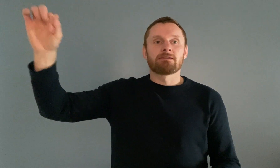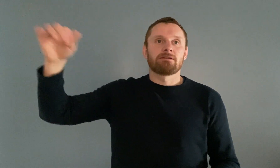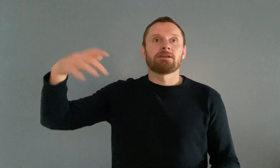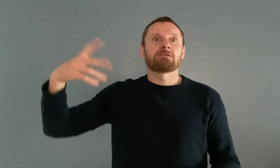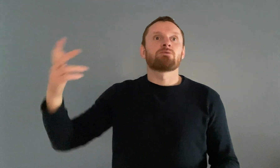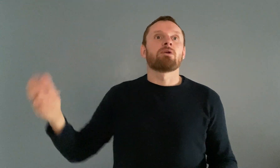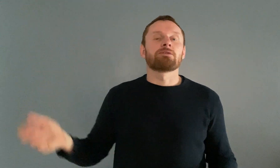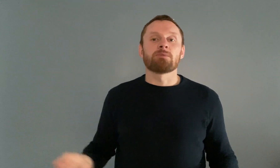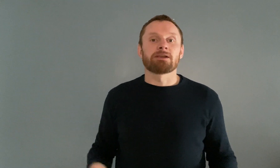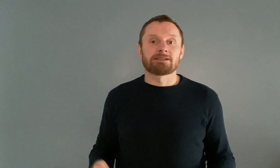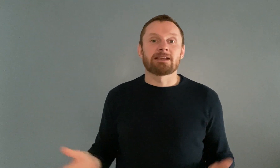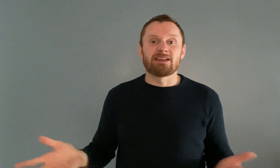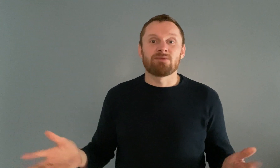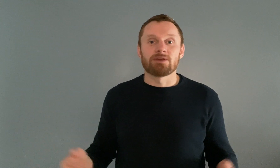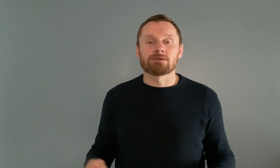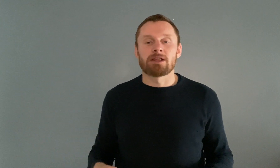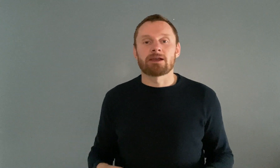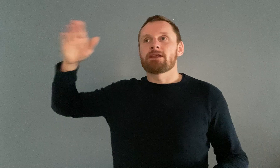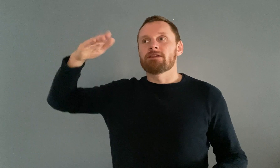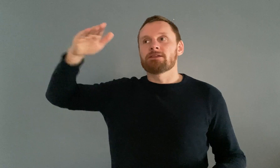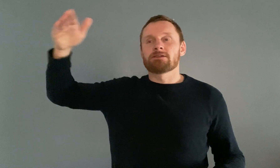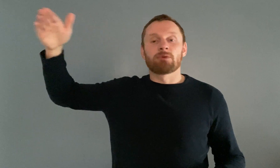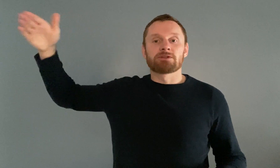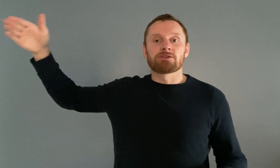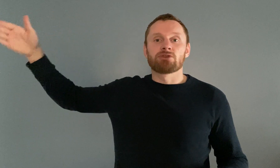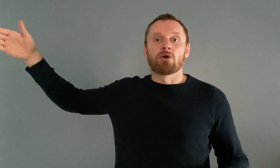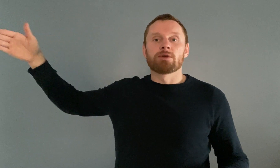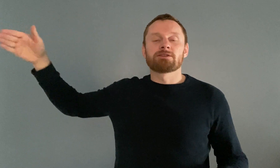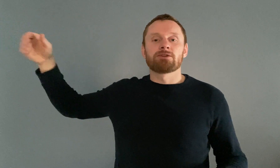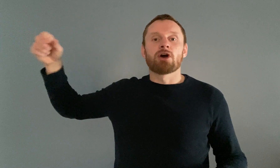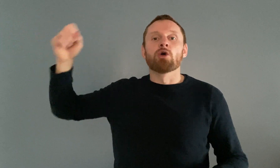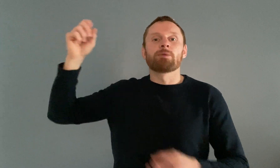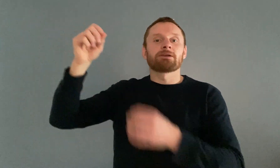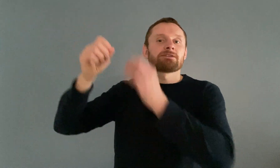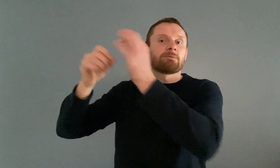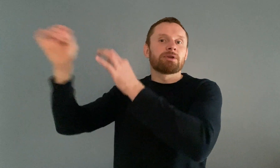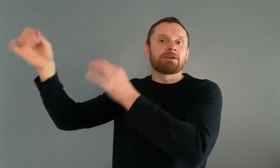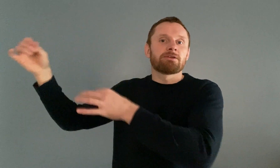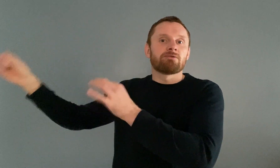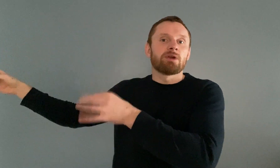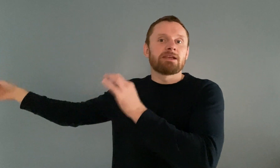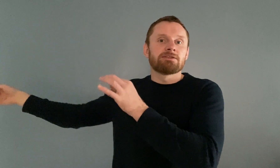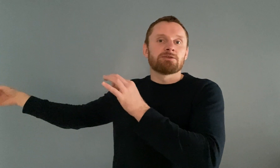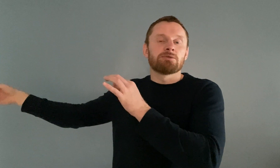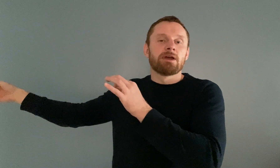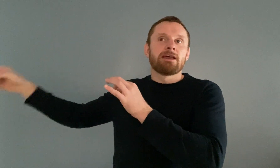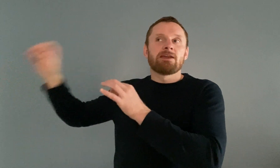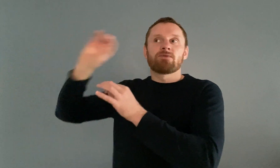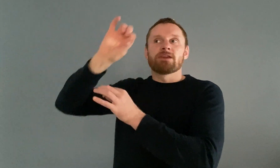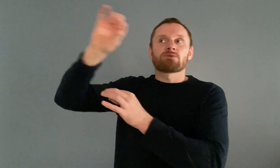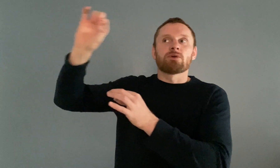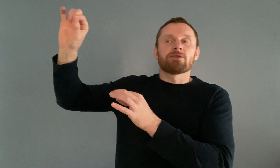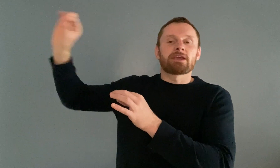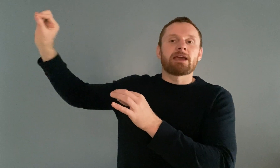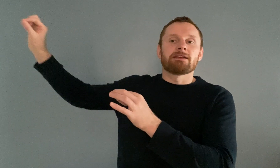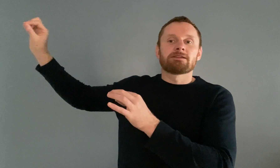is what you might say it feels like and there's a bunch of stories that you're hoping somebody can relate to if this were the case